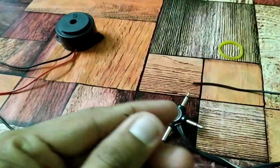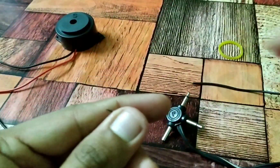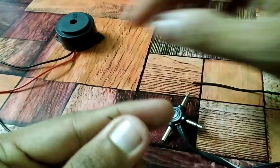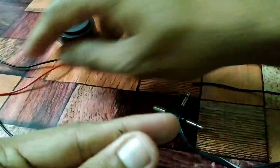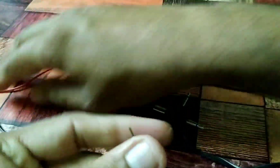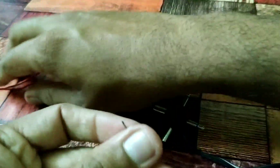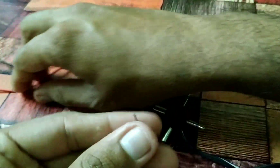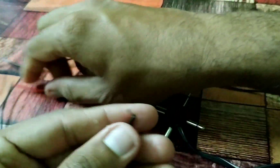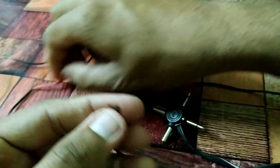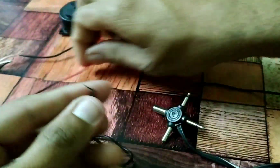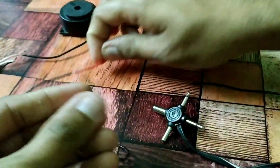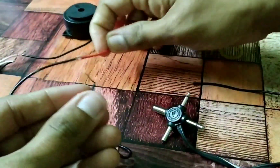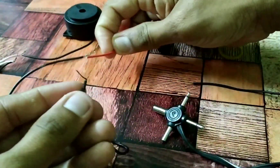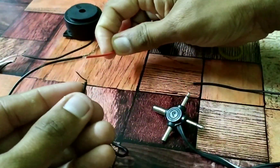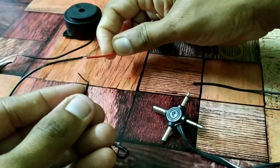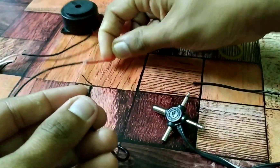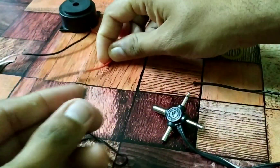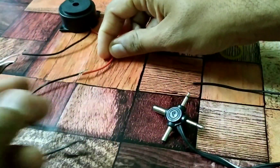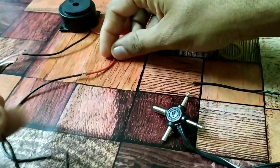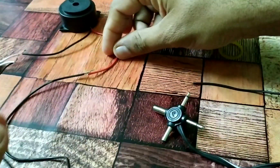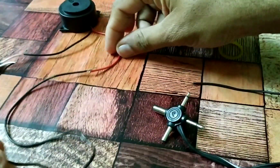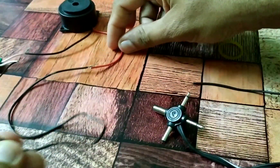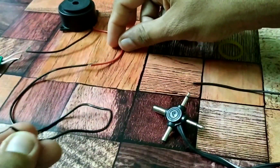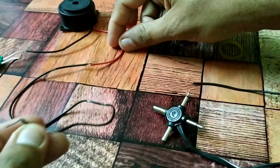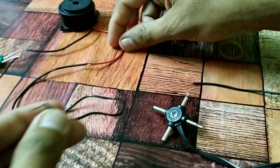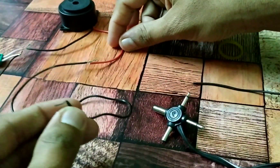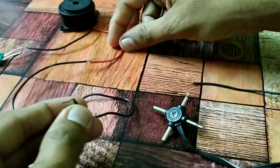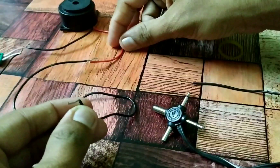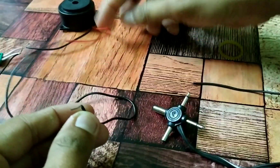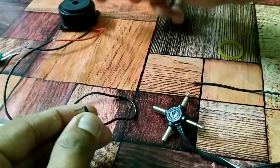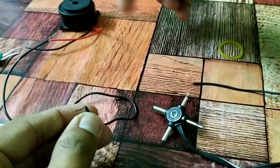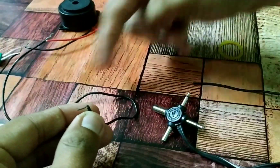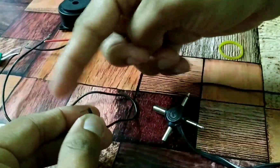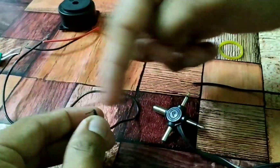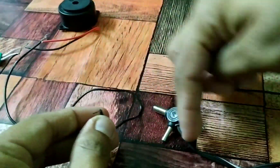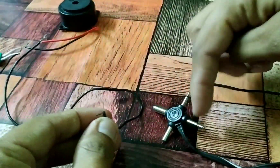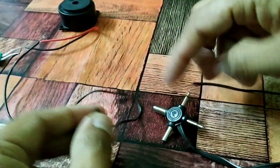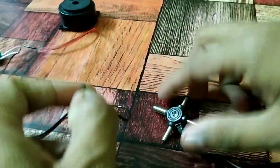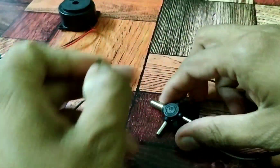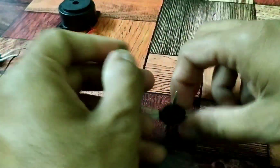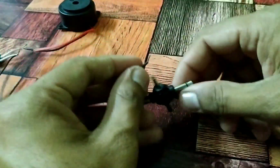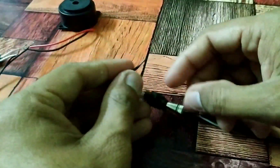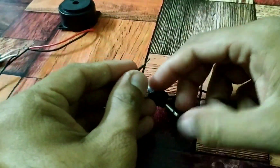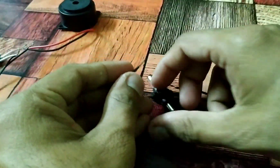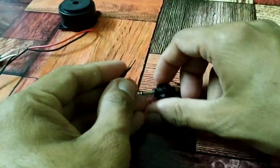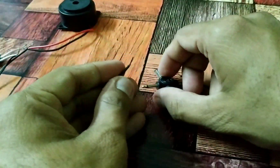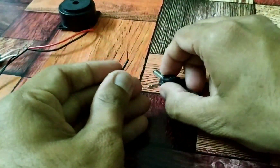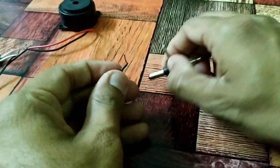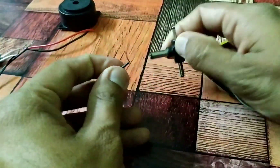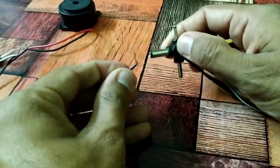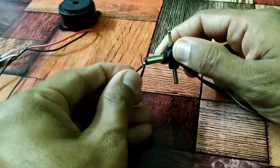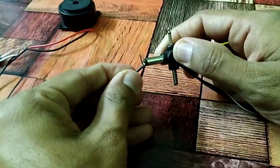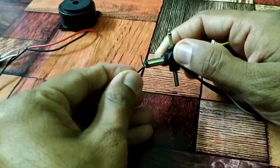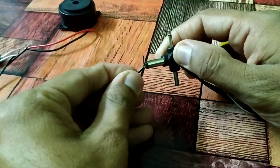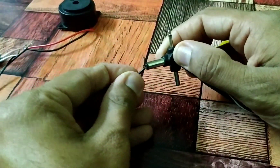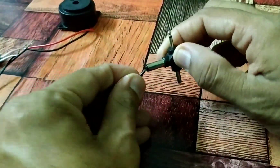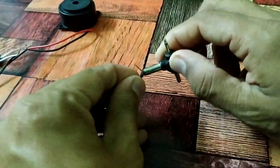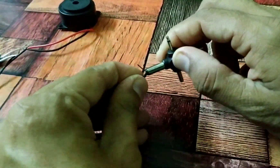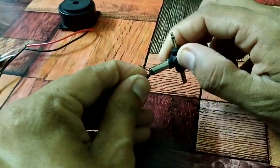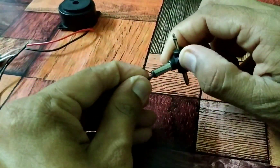Getting these voices inside to stay quiet Gone to the place where all this began Just